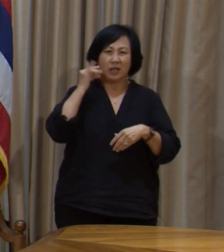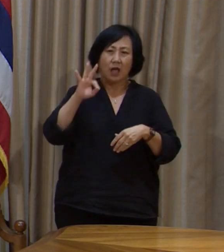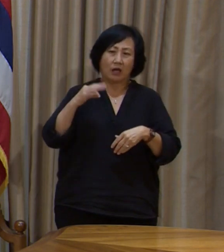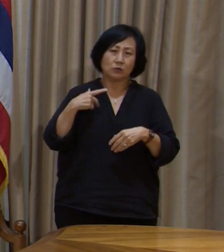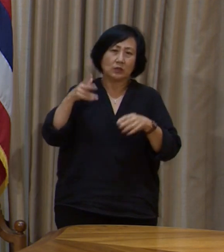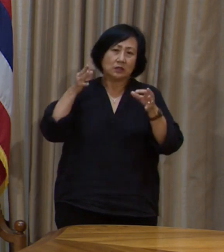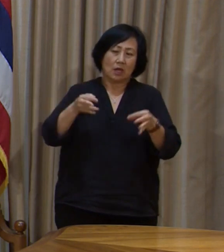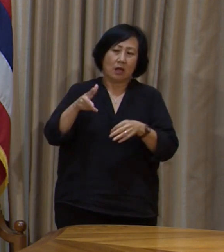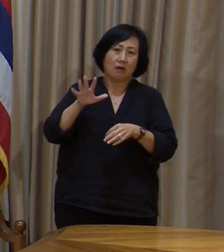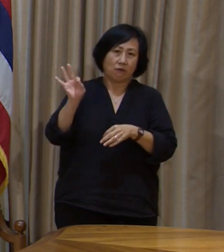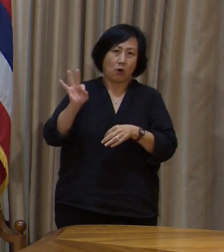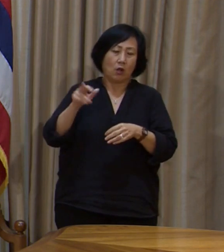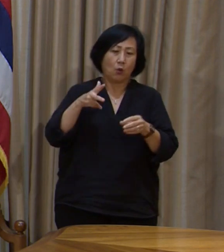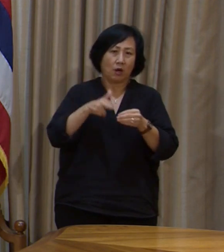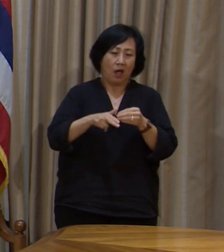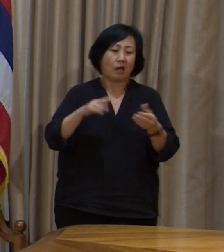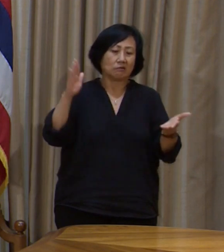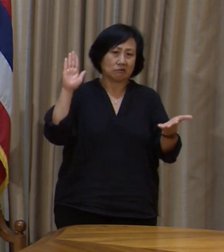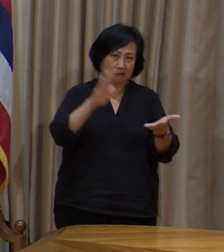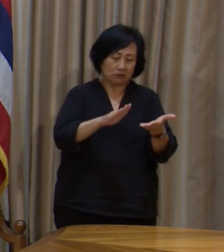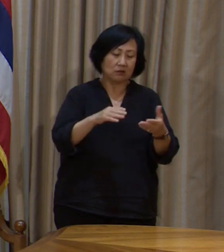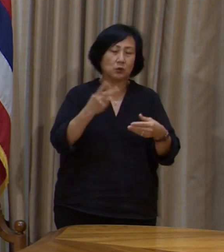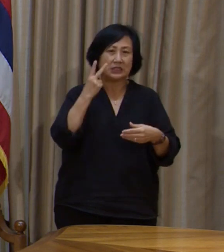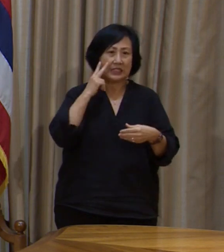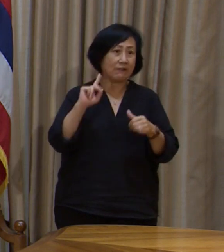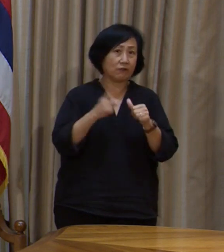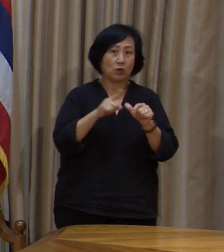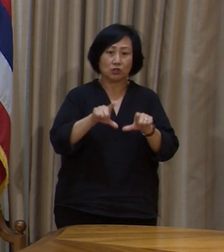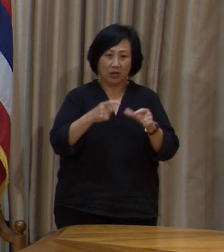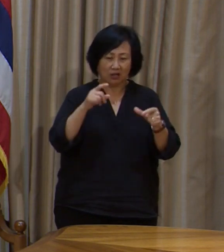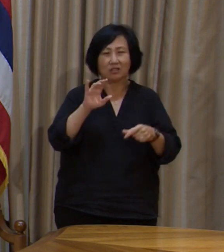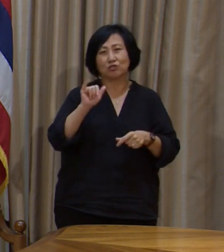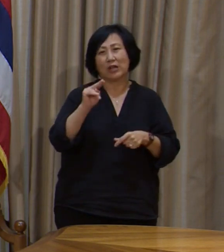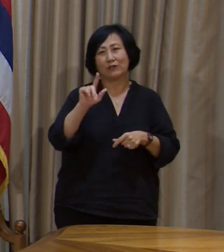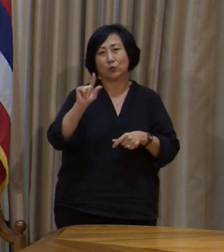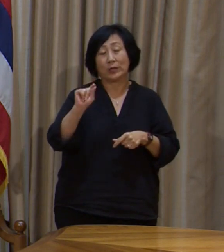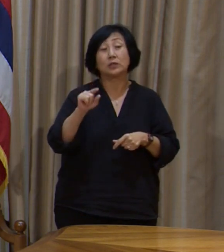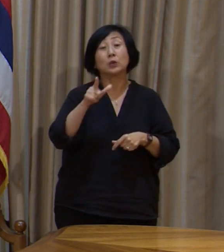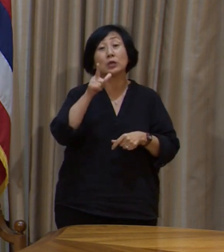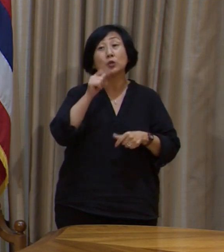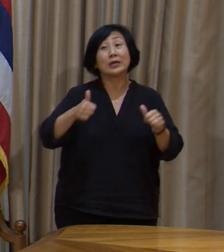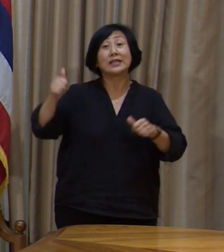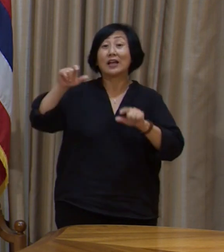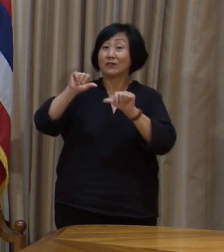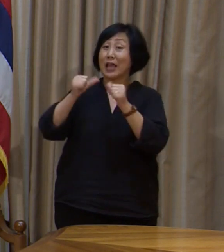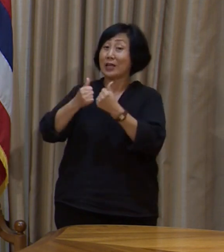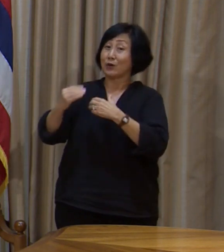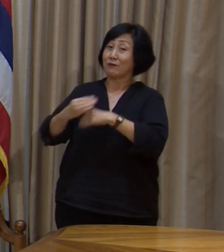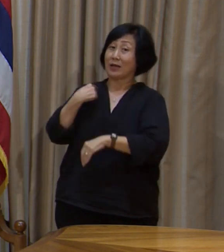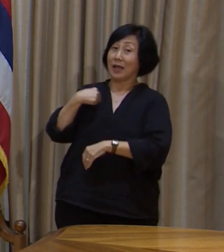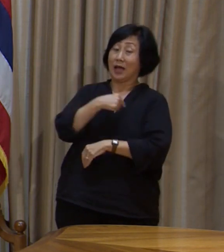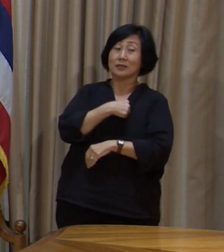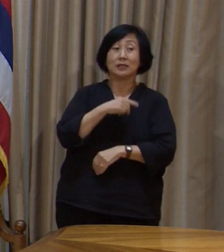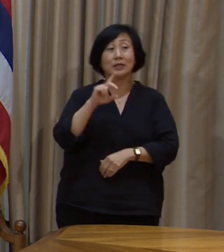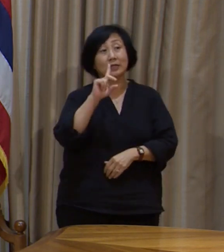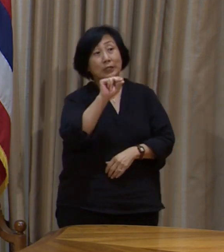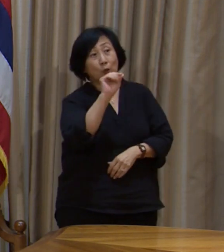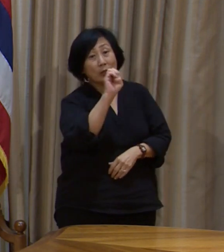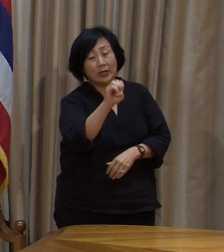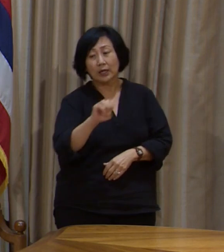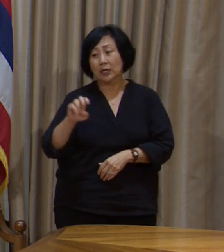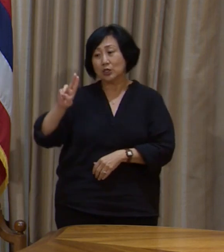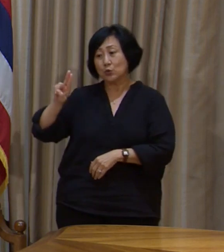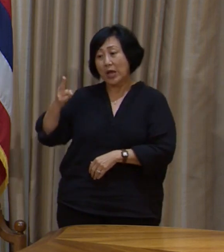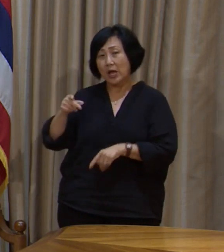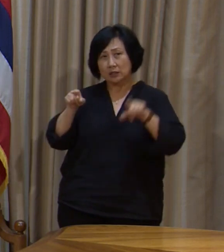the furloughs. You know, and it would be the executive agencies. The Department of Education and the University of